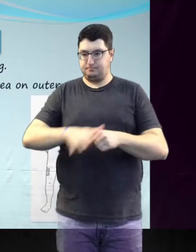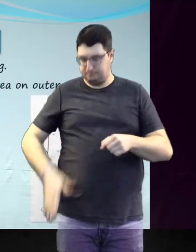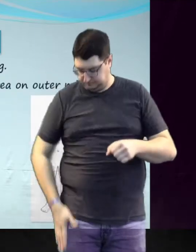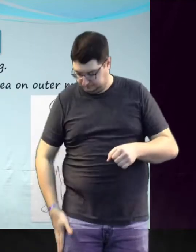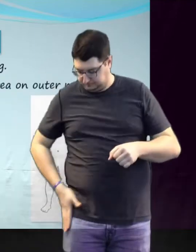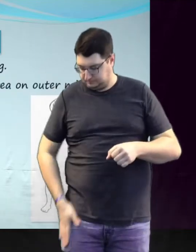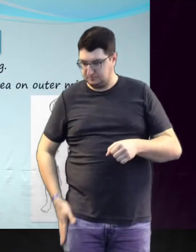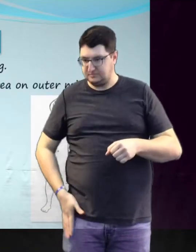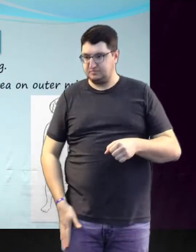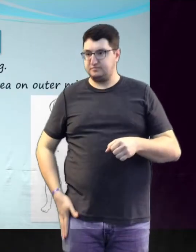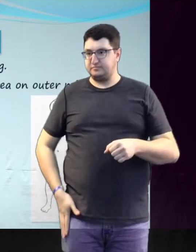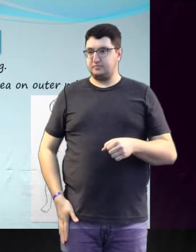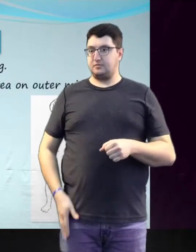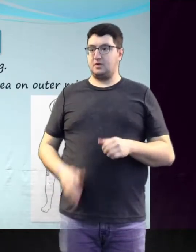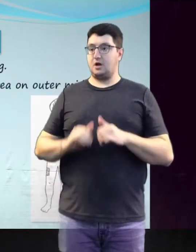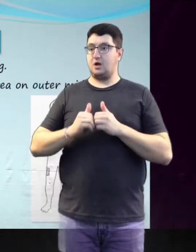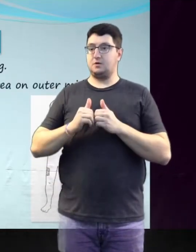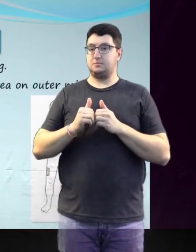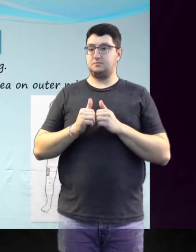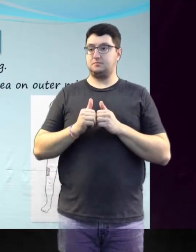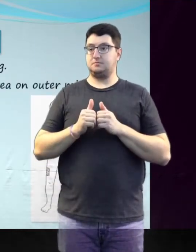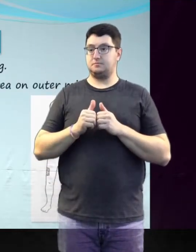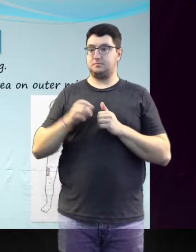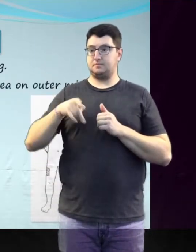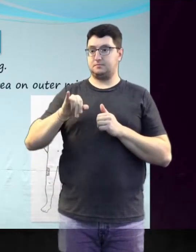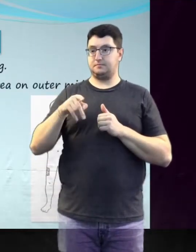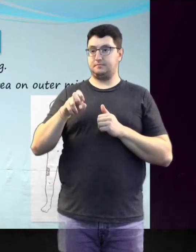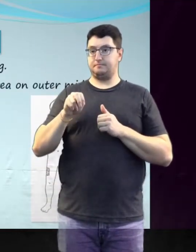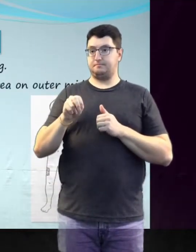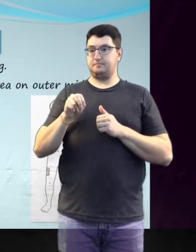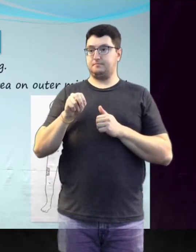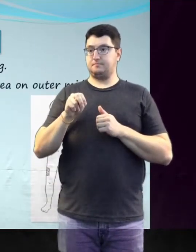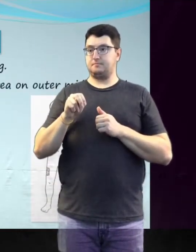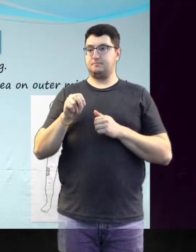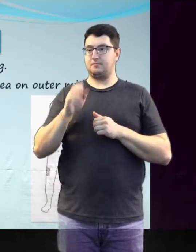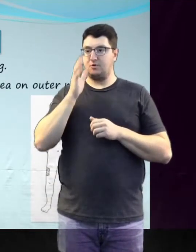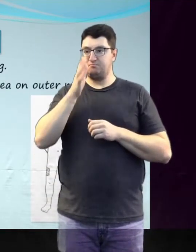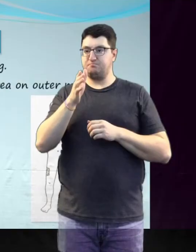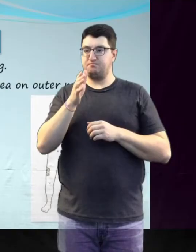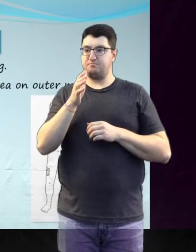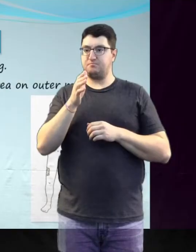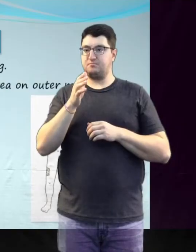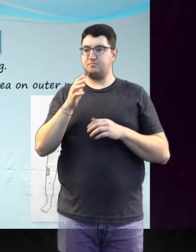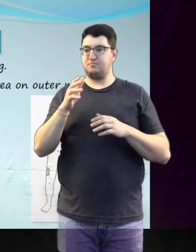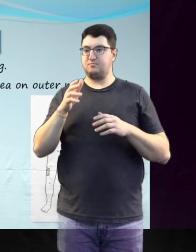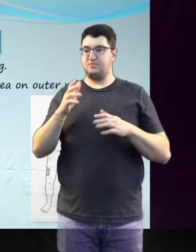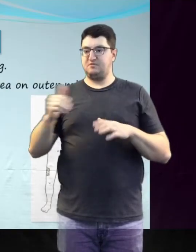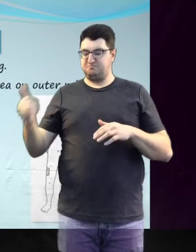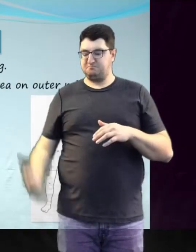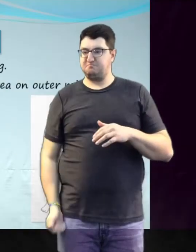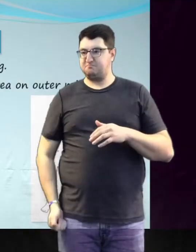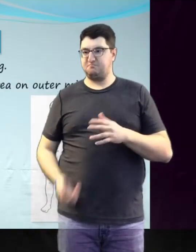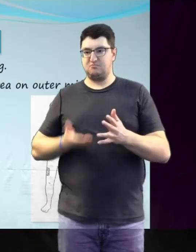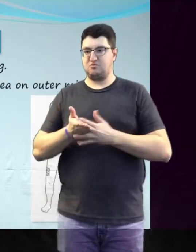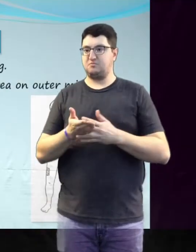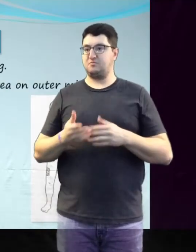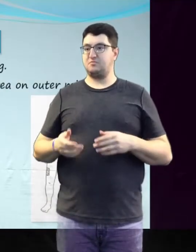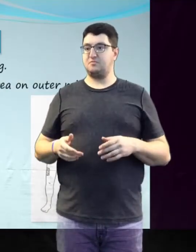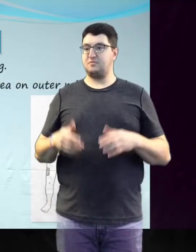Identify the injection area on the outer middle thigh. The EpiPen will penetrate one layer of regular clothes, but